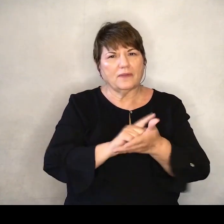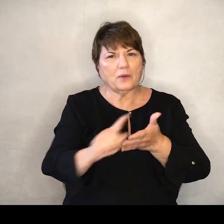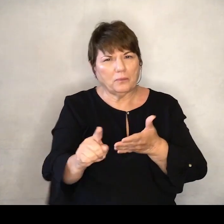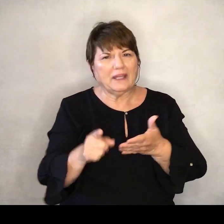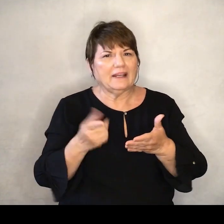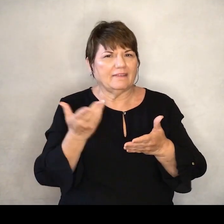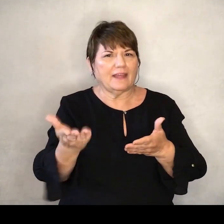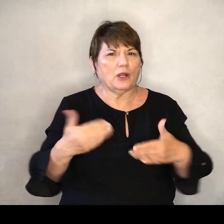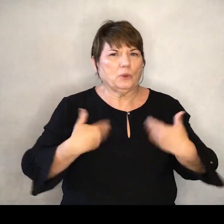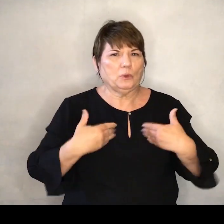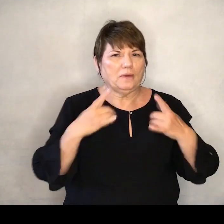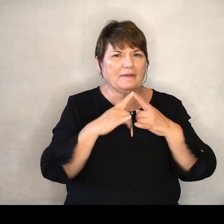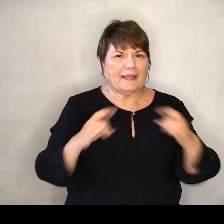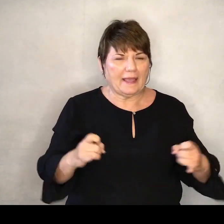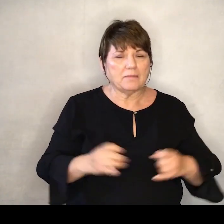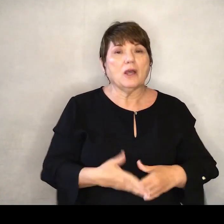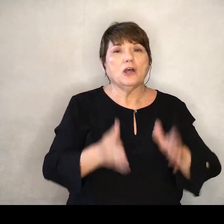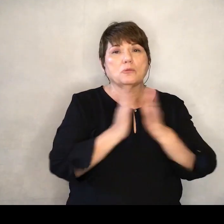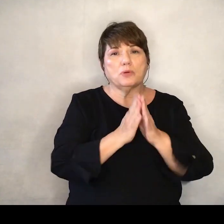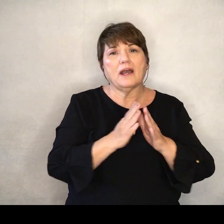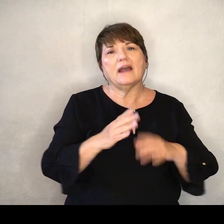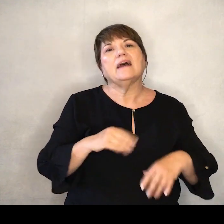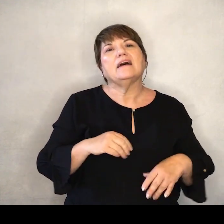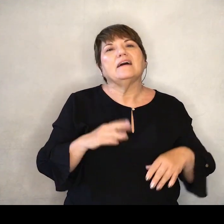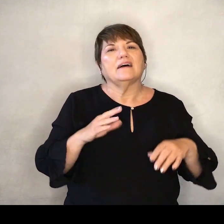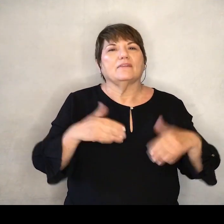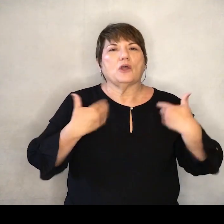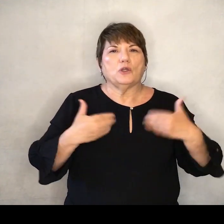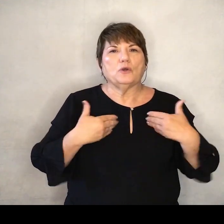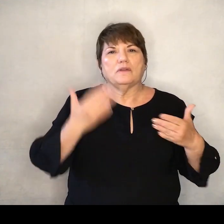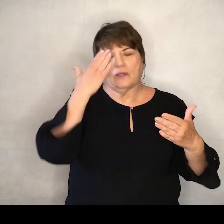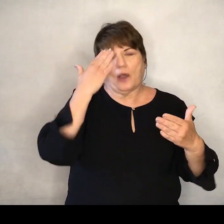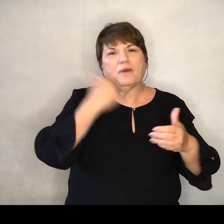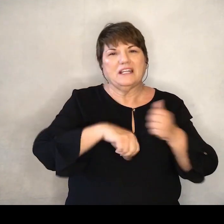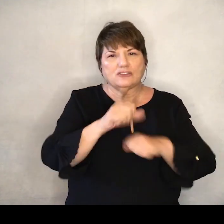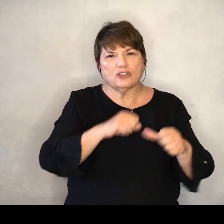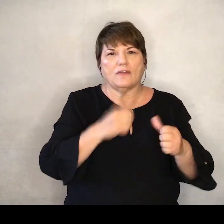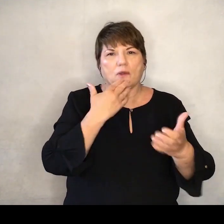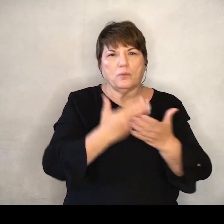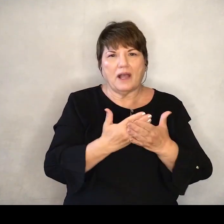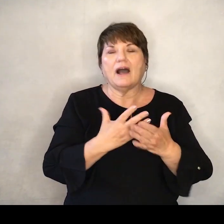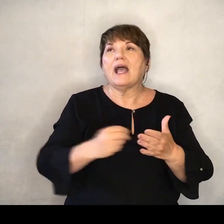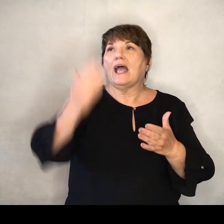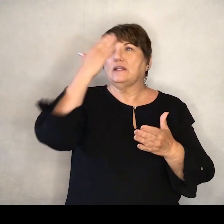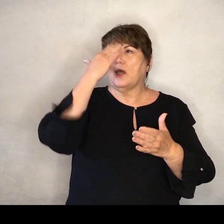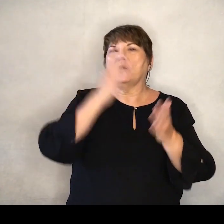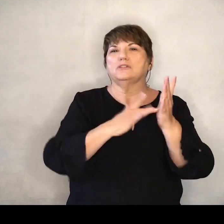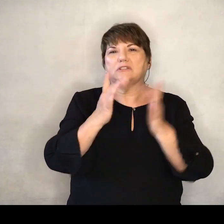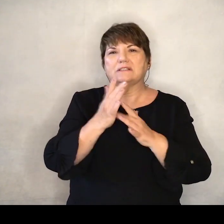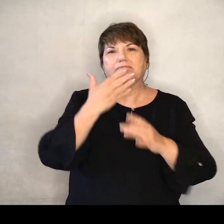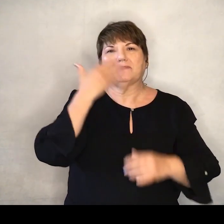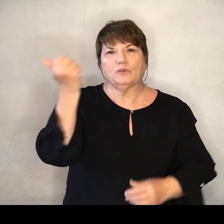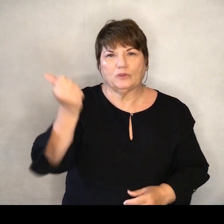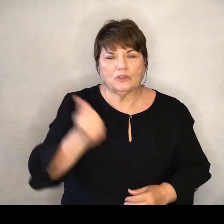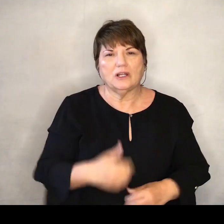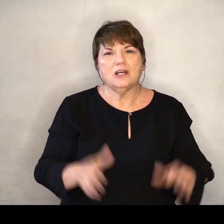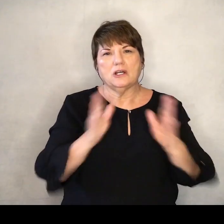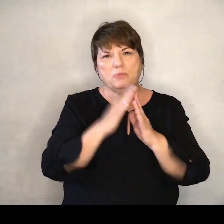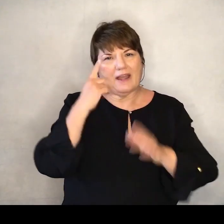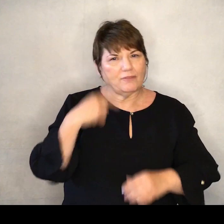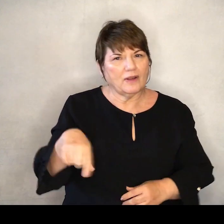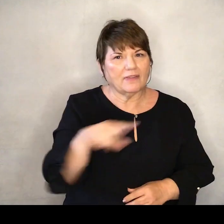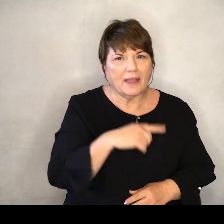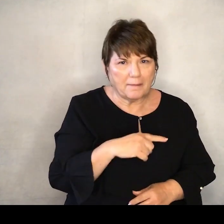Sean as well And pray that these kids get to know each other really well But they get to know Jesus really well as well So pray for them